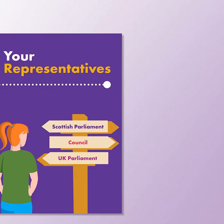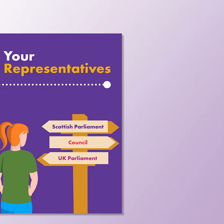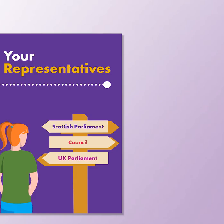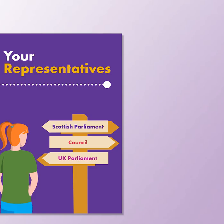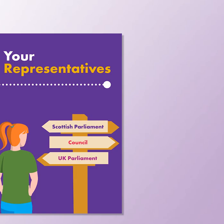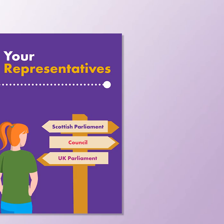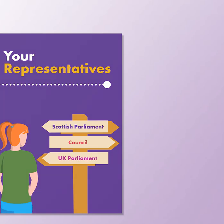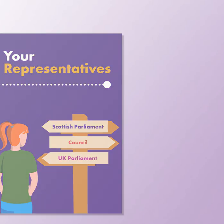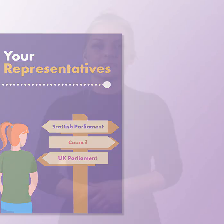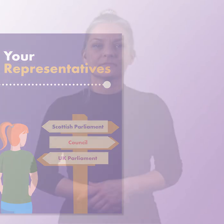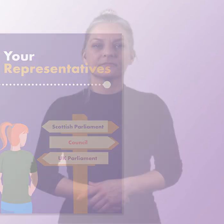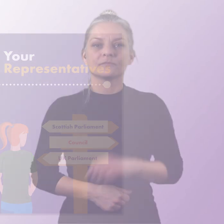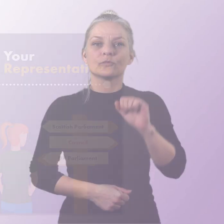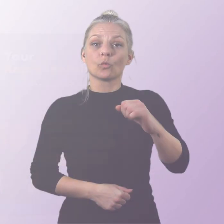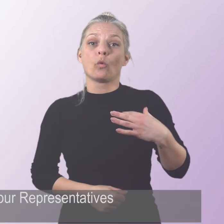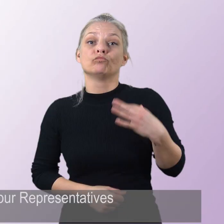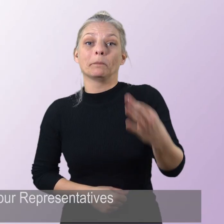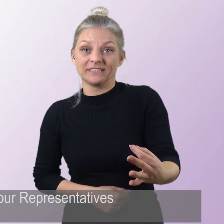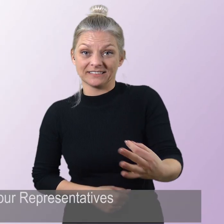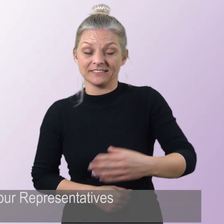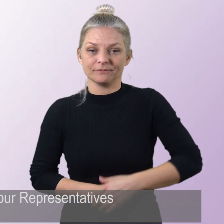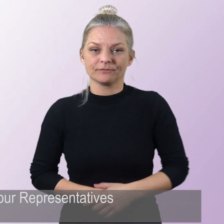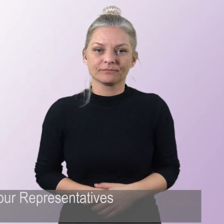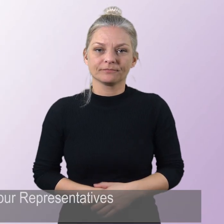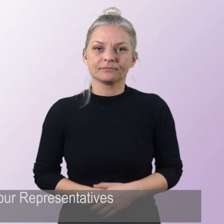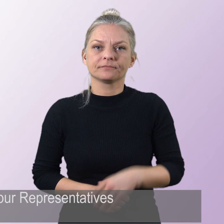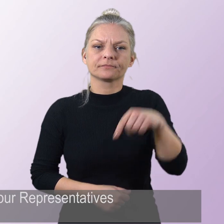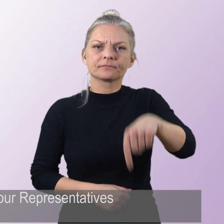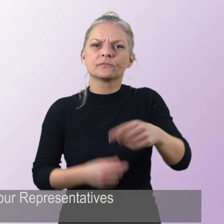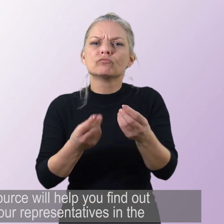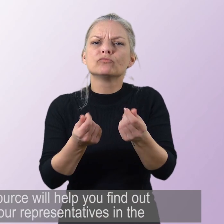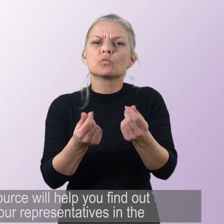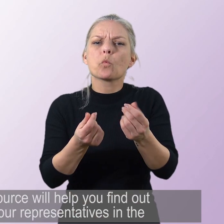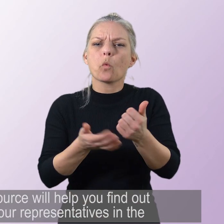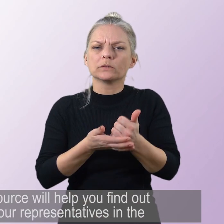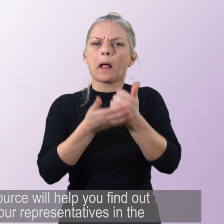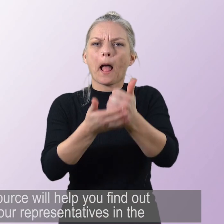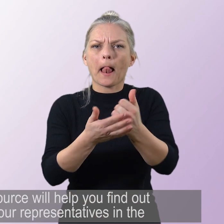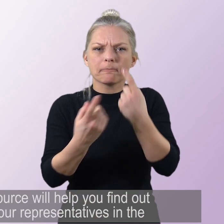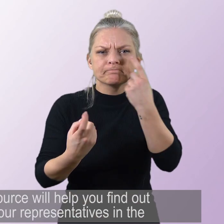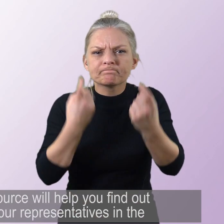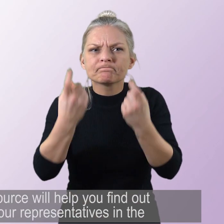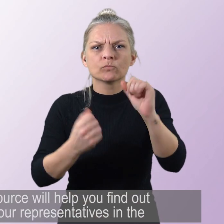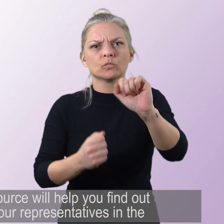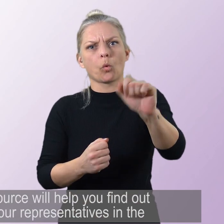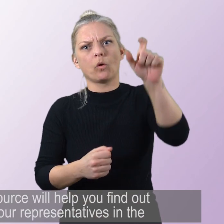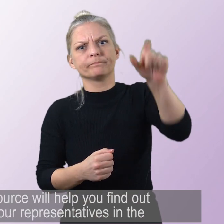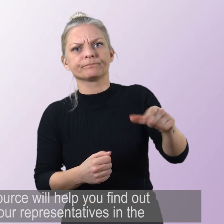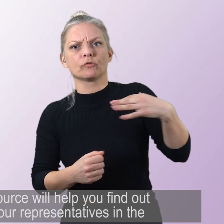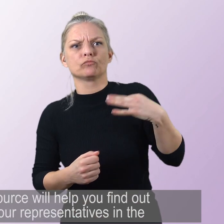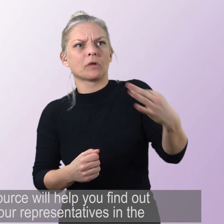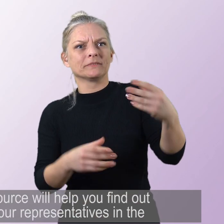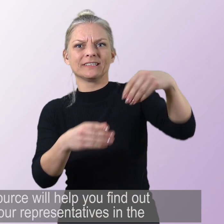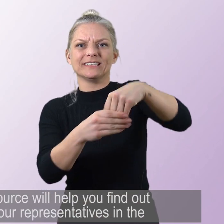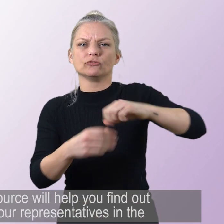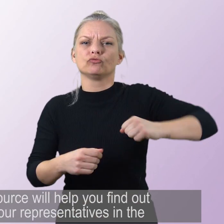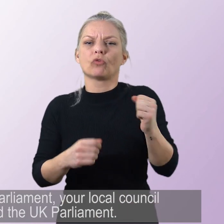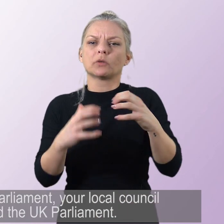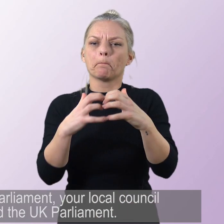Your Representatives This resource will help you find out about your representatives in the Scottish Parliament,